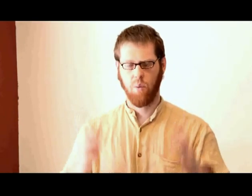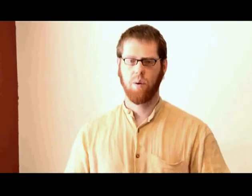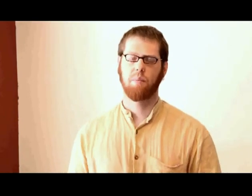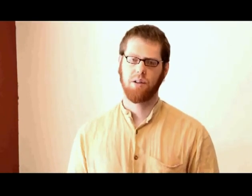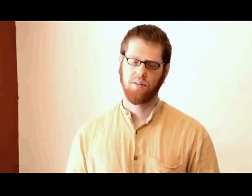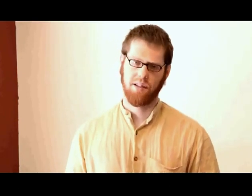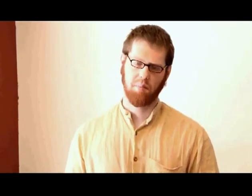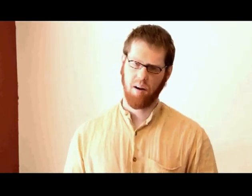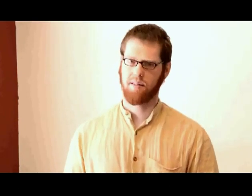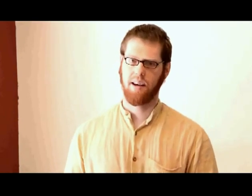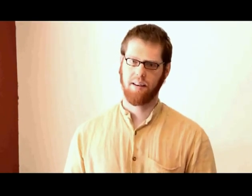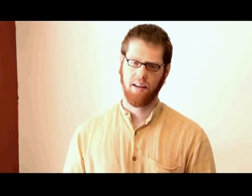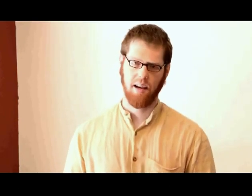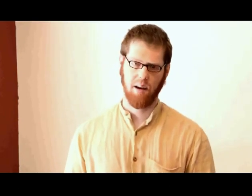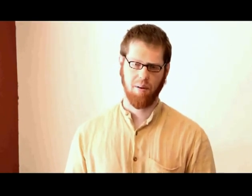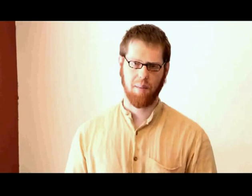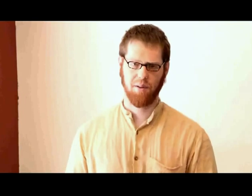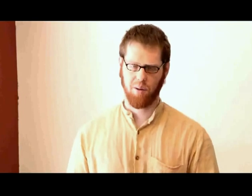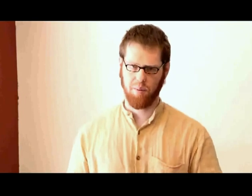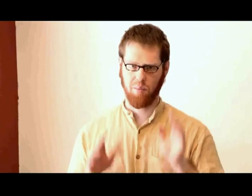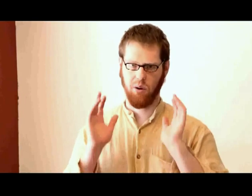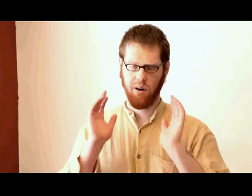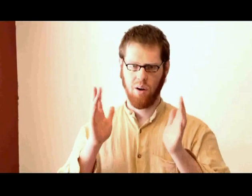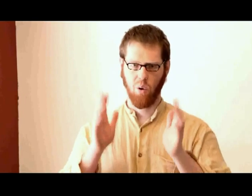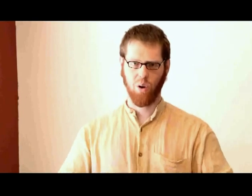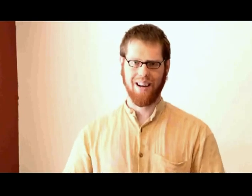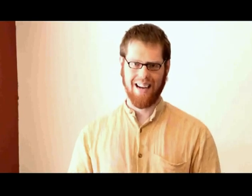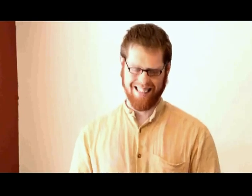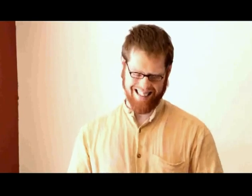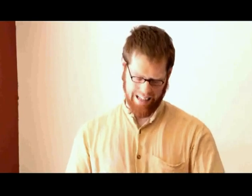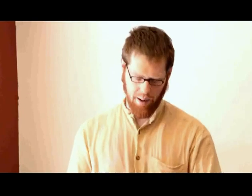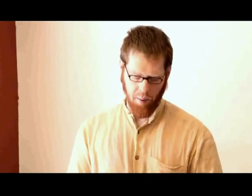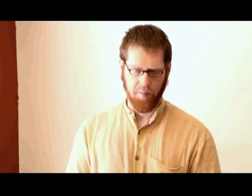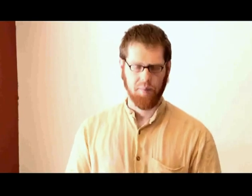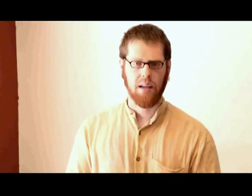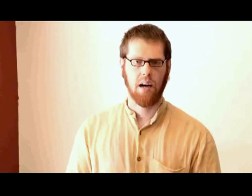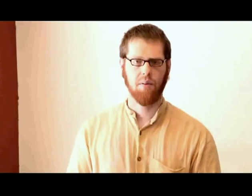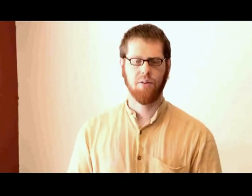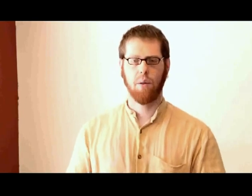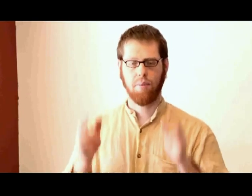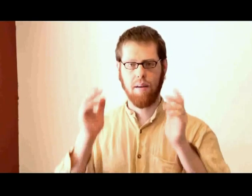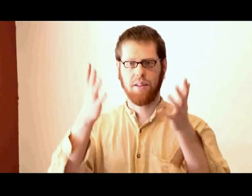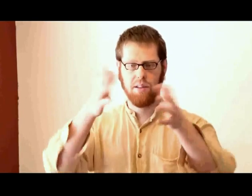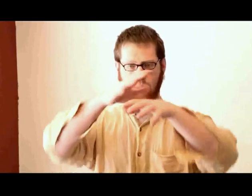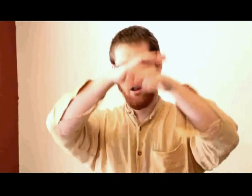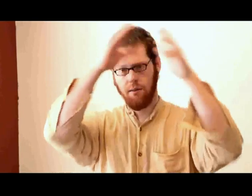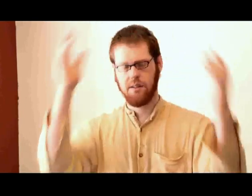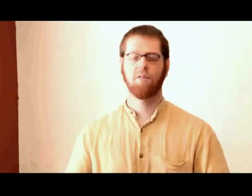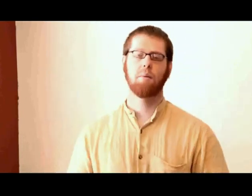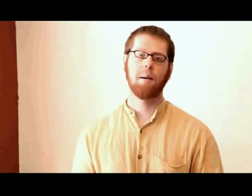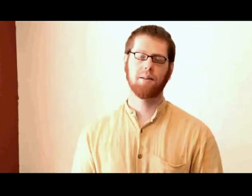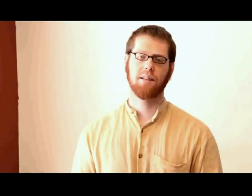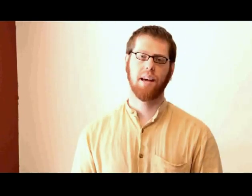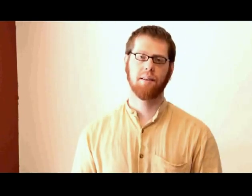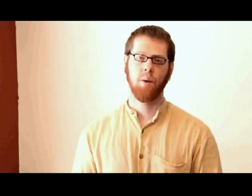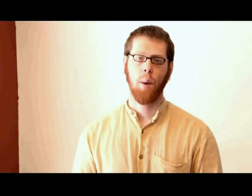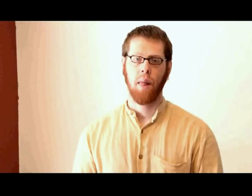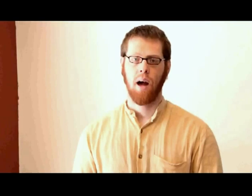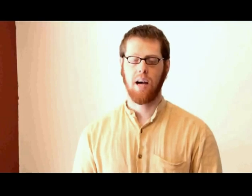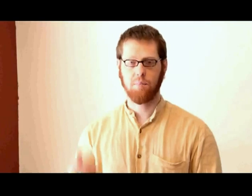with much of the same content, perhaps a little bit more organizedly. So the preface to all of the stuff I'm about to say is, I